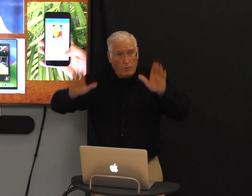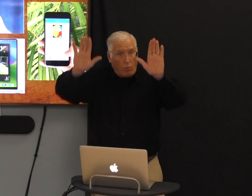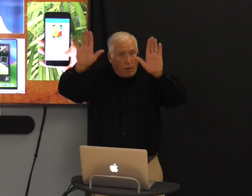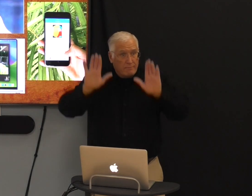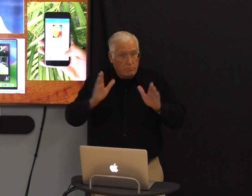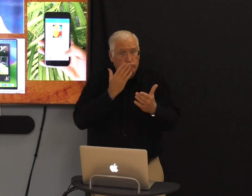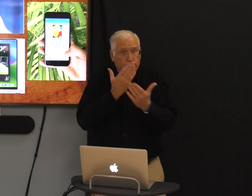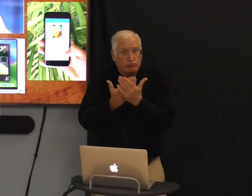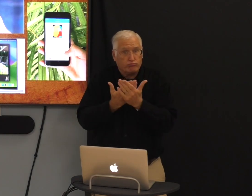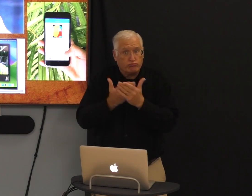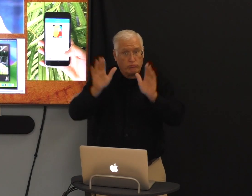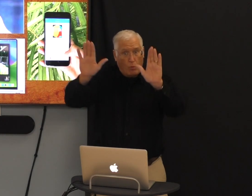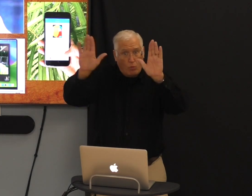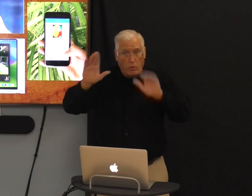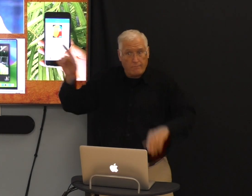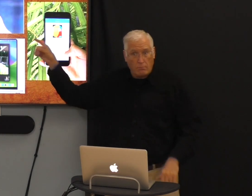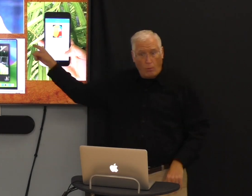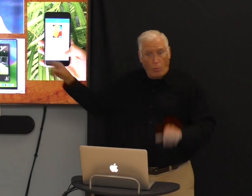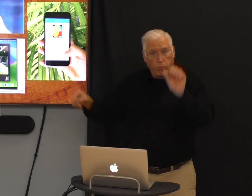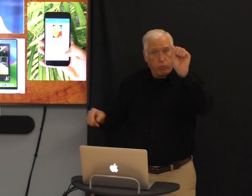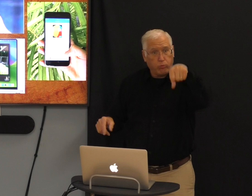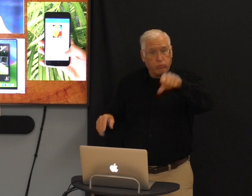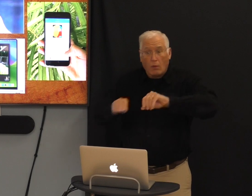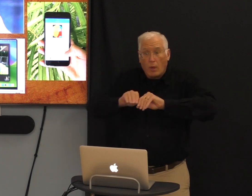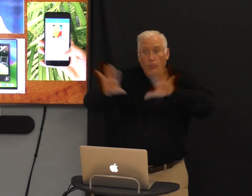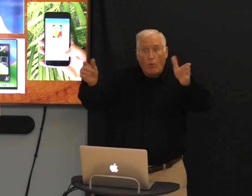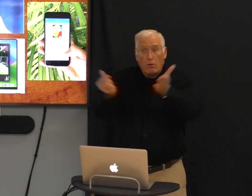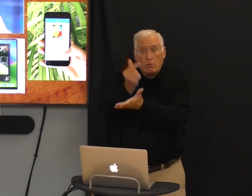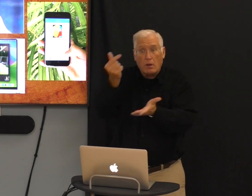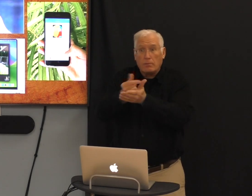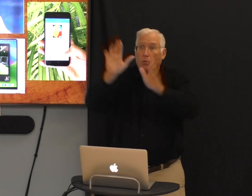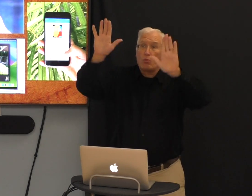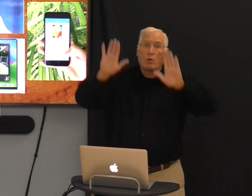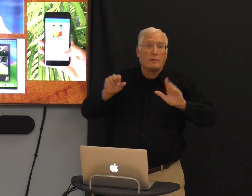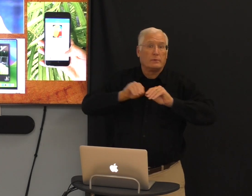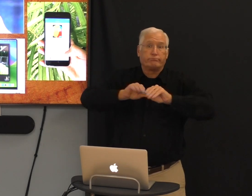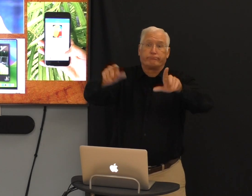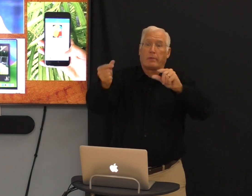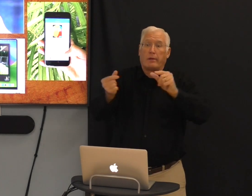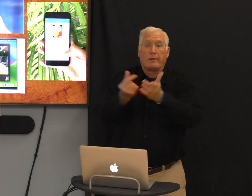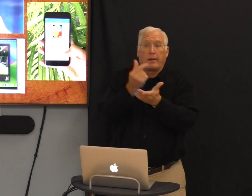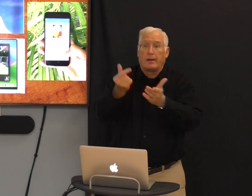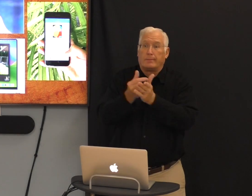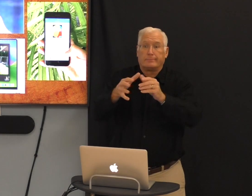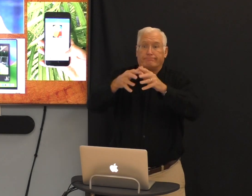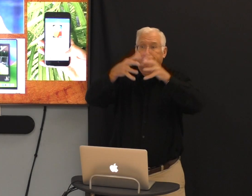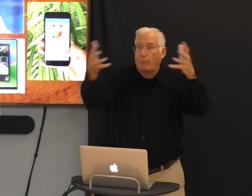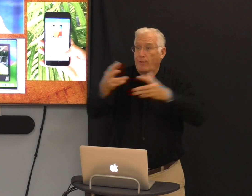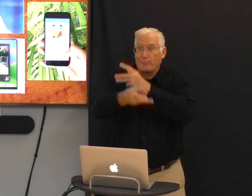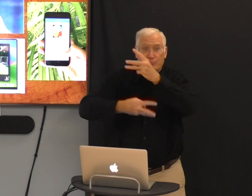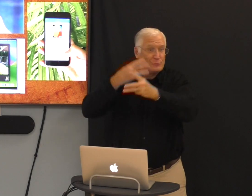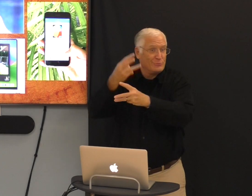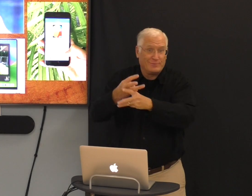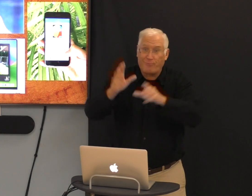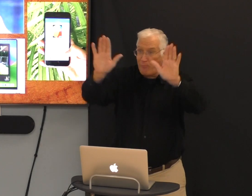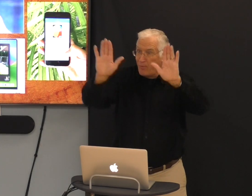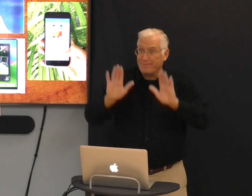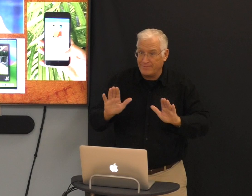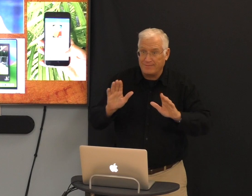These are wonderful technologies. It helps spread the gospel to the whole world.